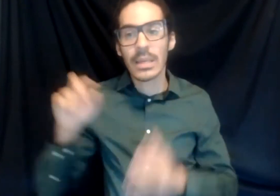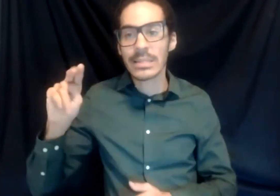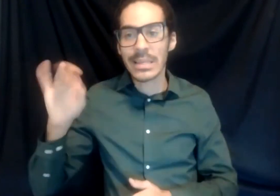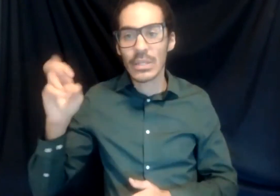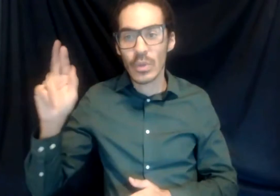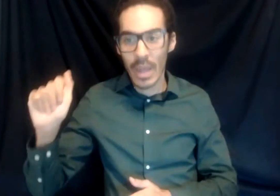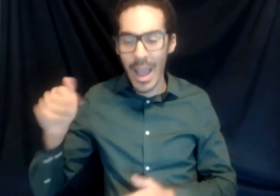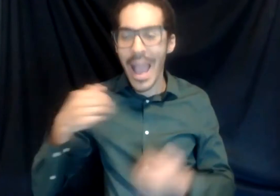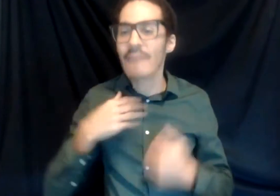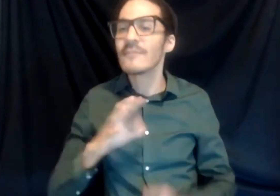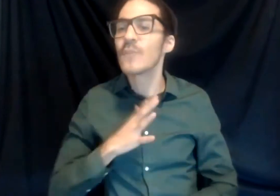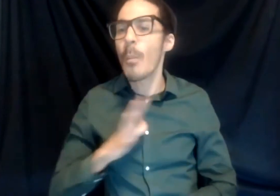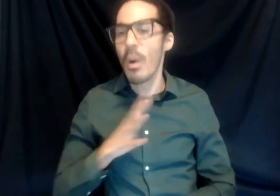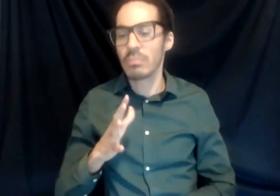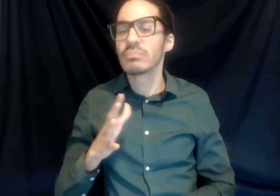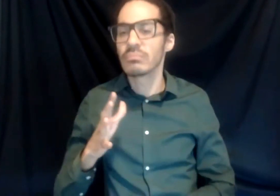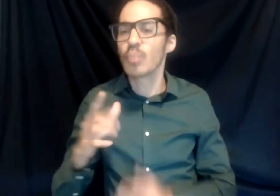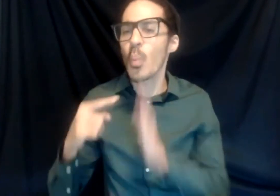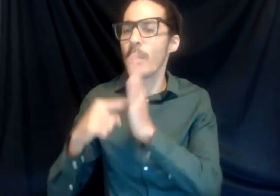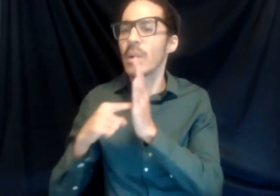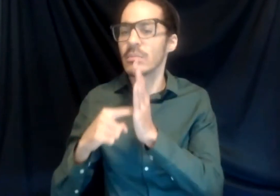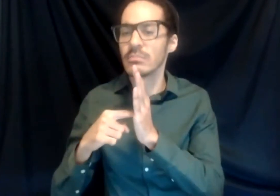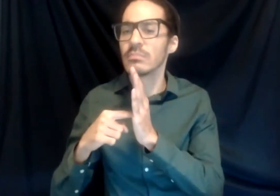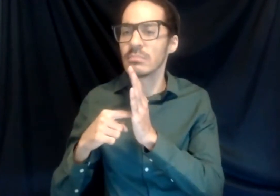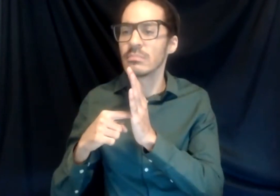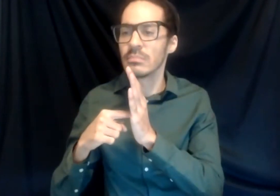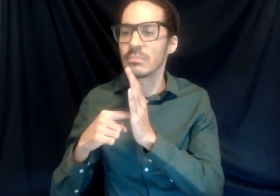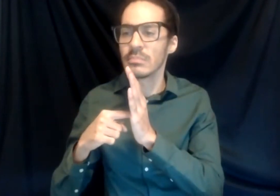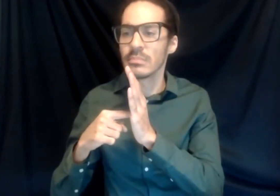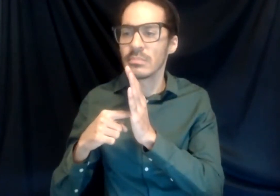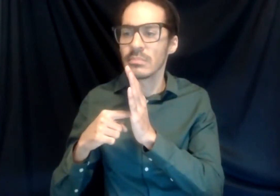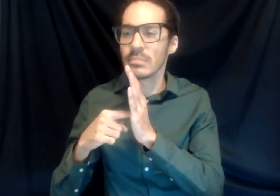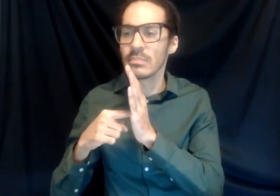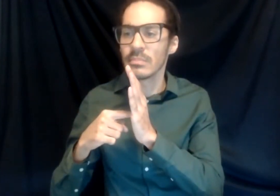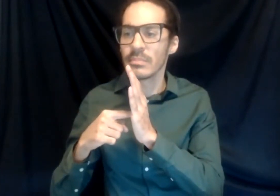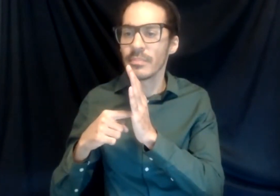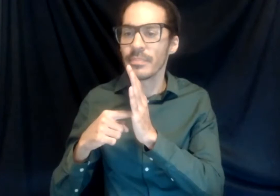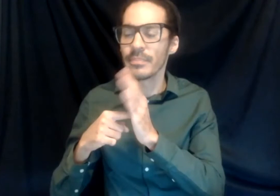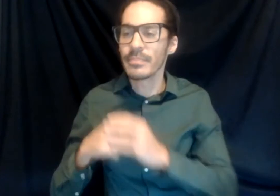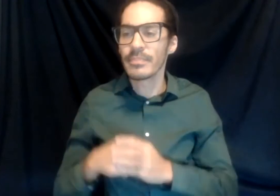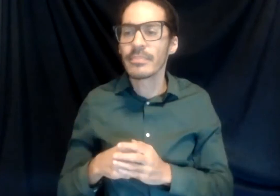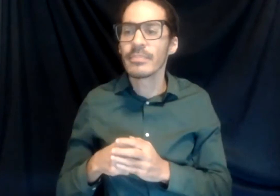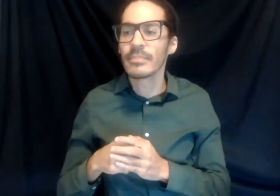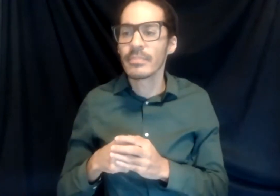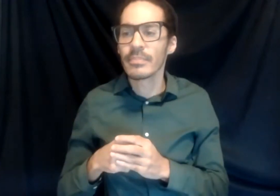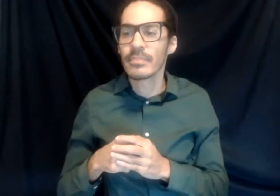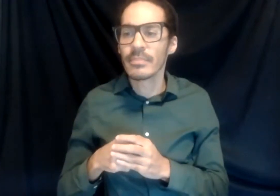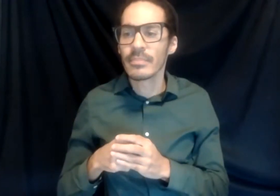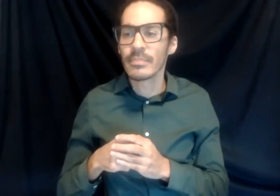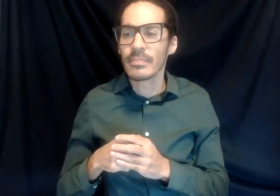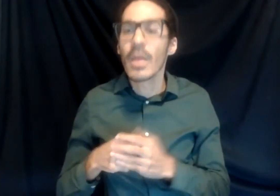kind of representation in terms of how they're at age. So there's a level of giving respect of being so